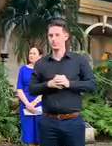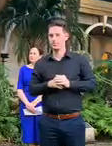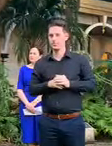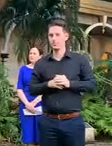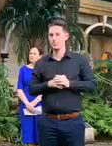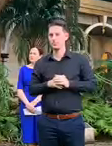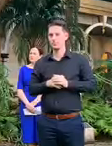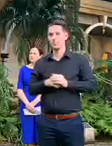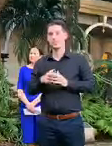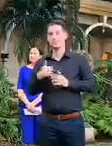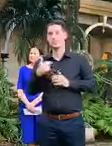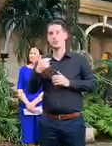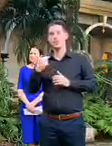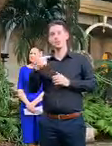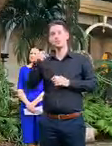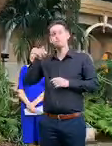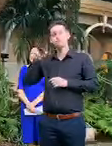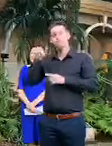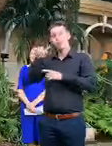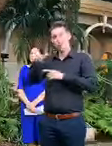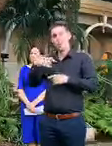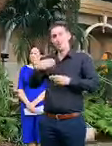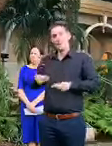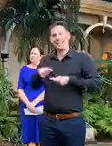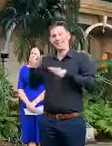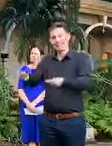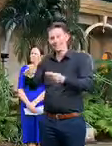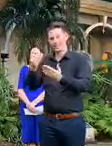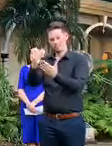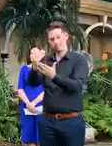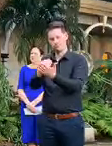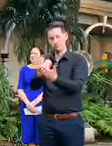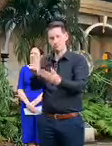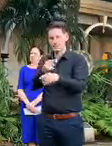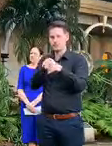handing all of those people quarantine orders